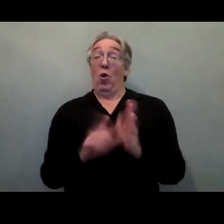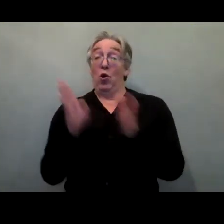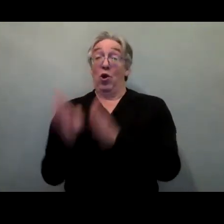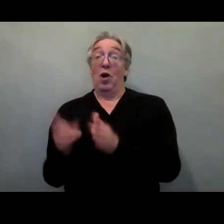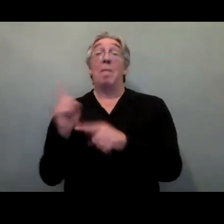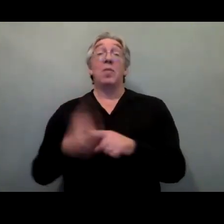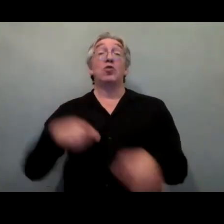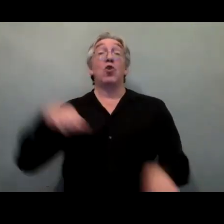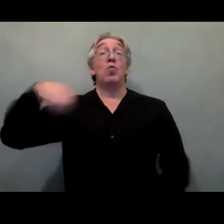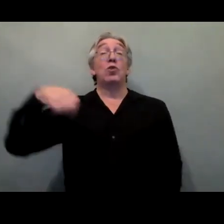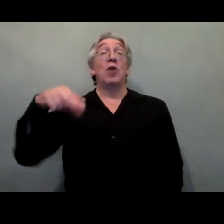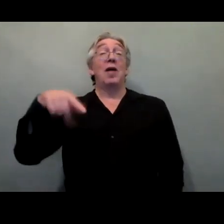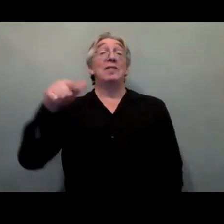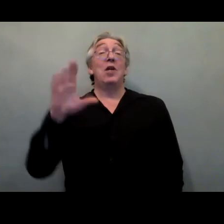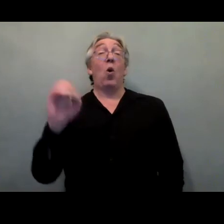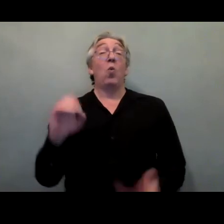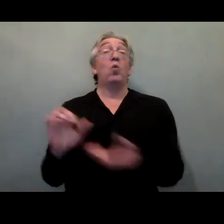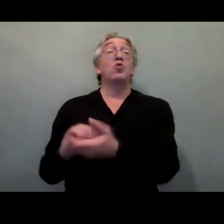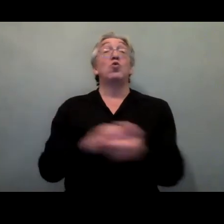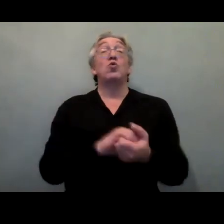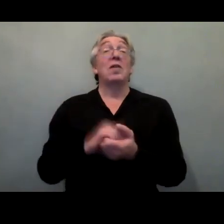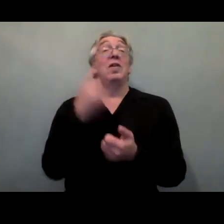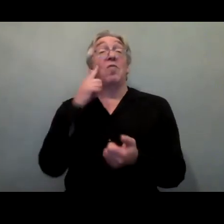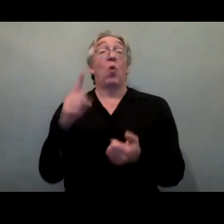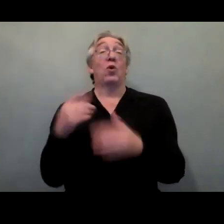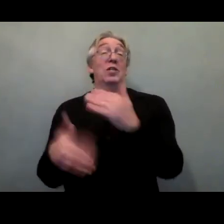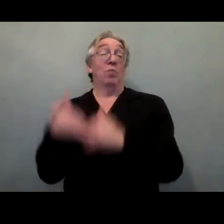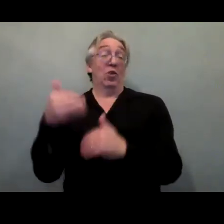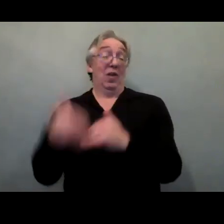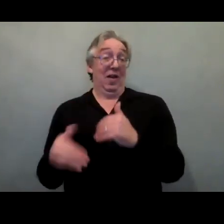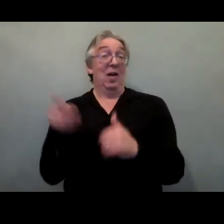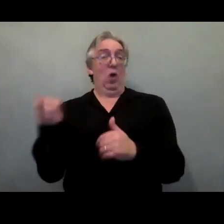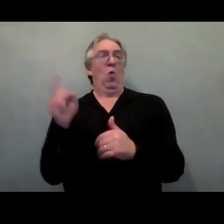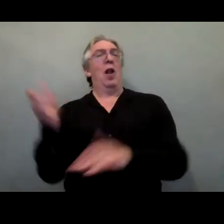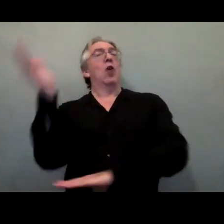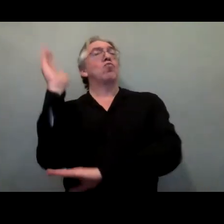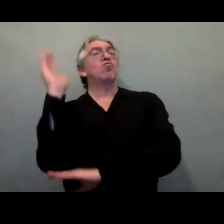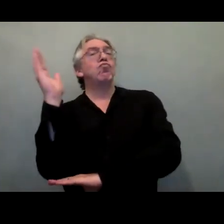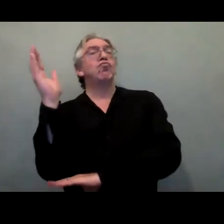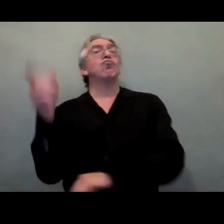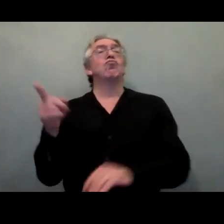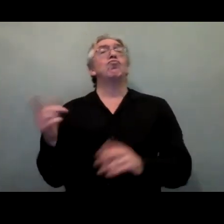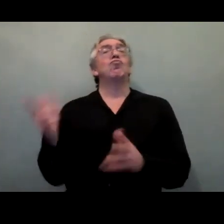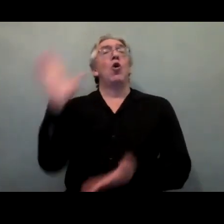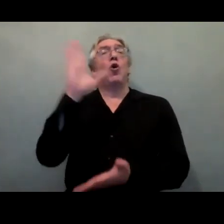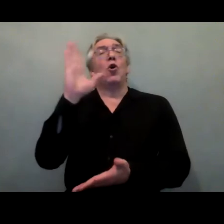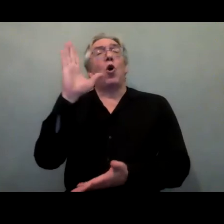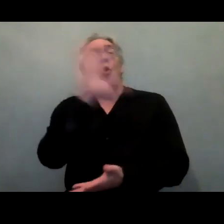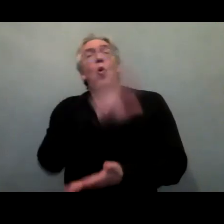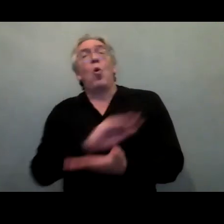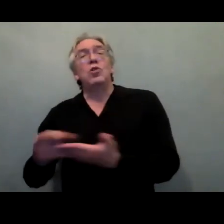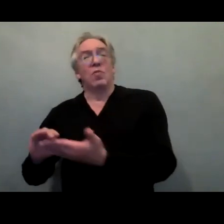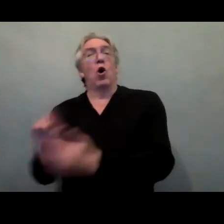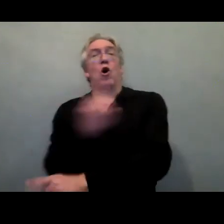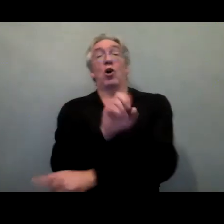Society and Disability. Mr. Vasquez will present the conclusions and the recommendations from Mr. Devandas'